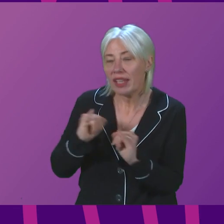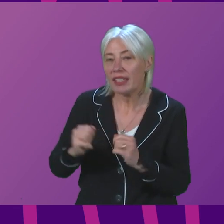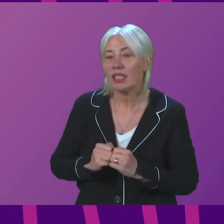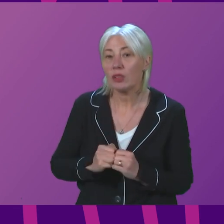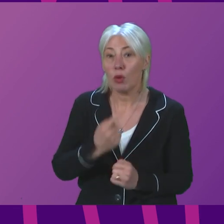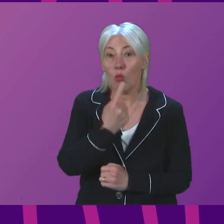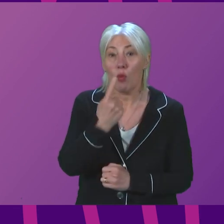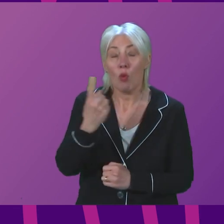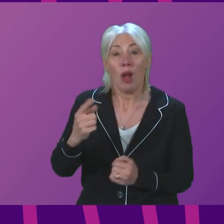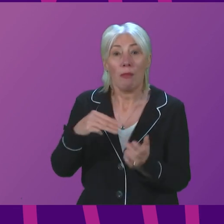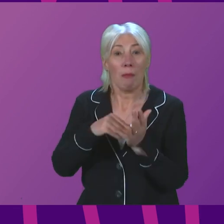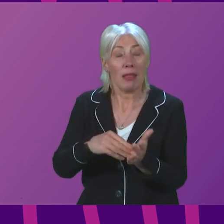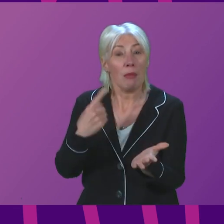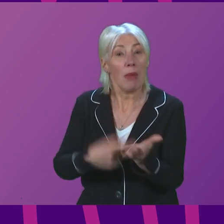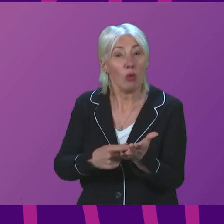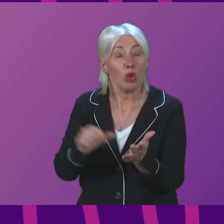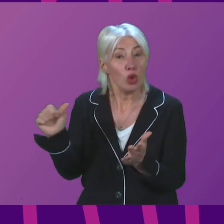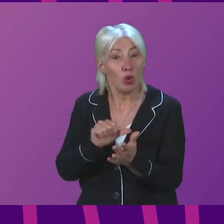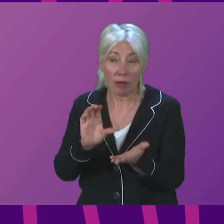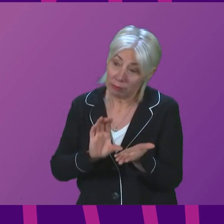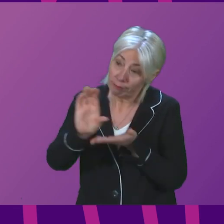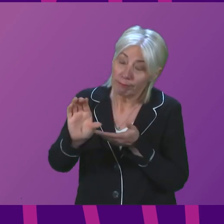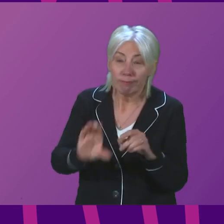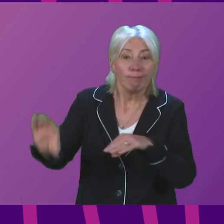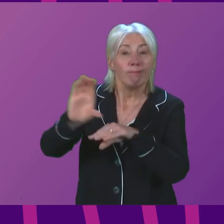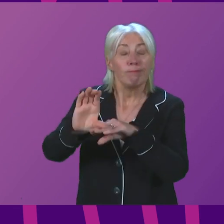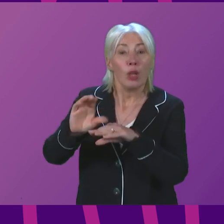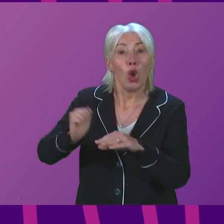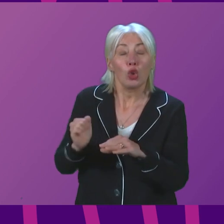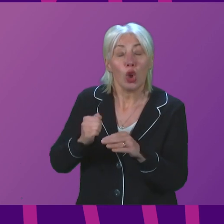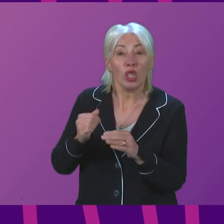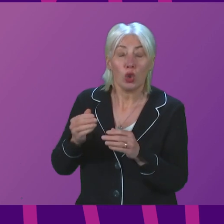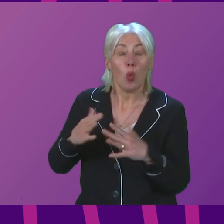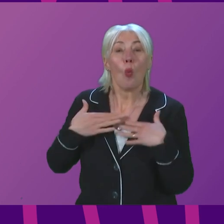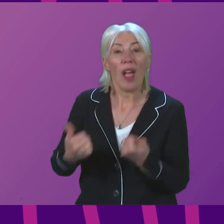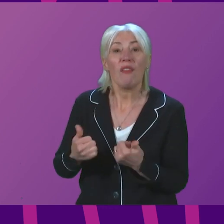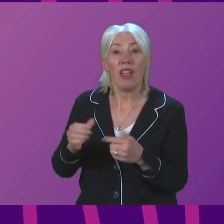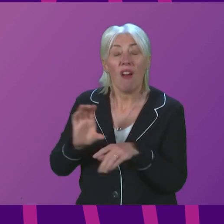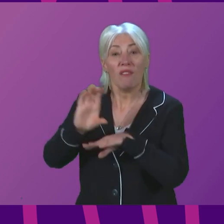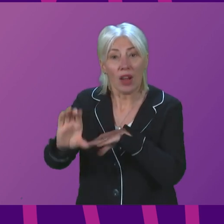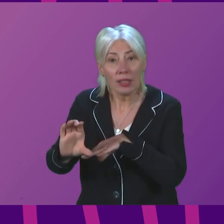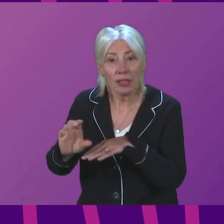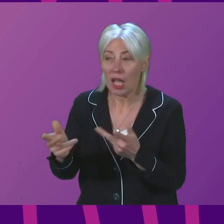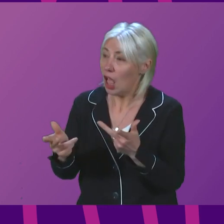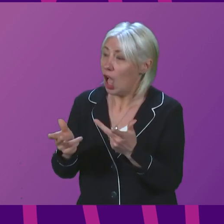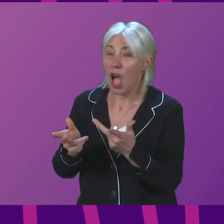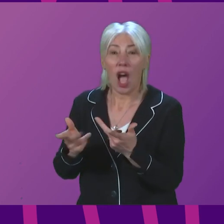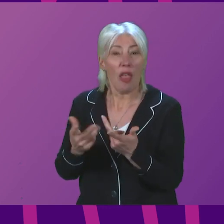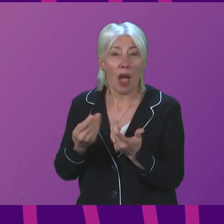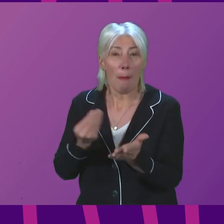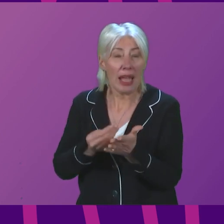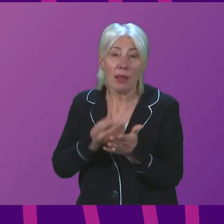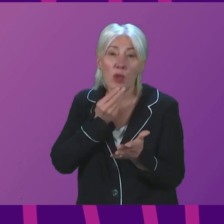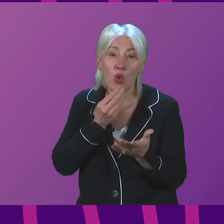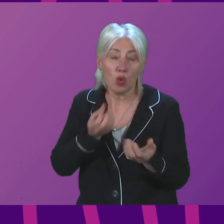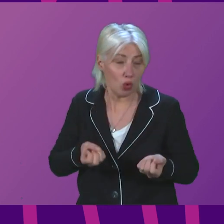of loan write-offs could have been used to top up the Scottish Welfare Fund. The £152 million of mismanaging Ferguson's could have been